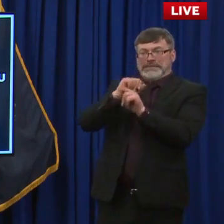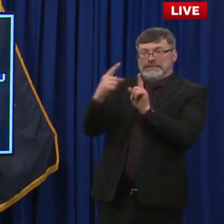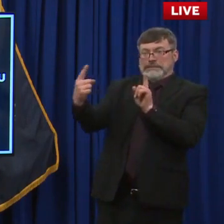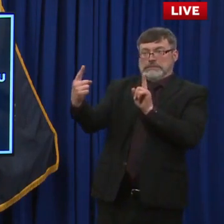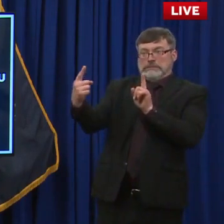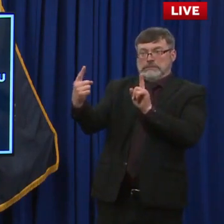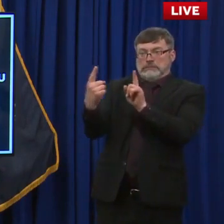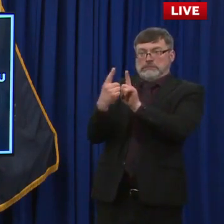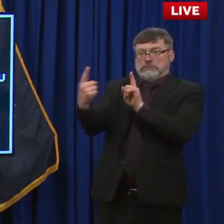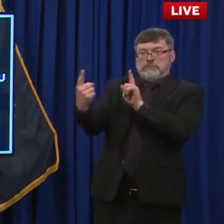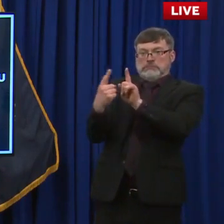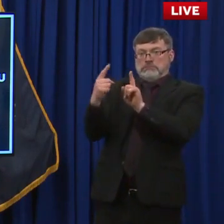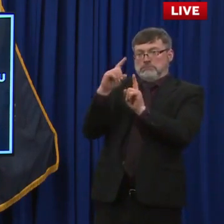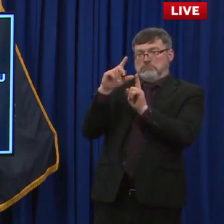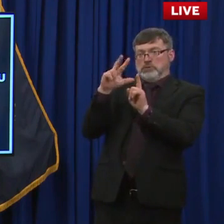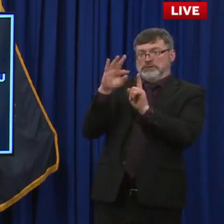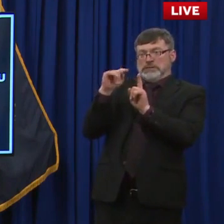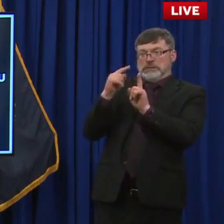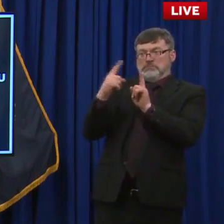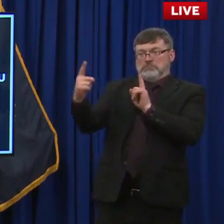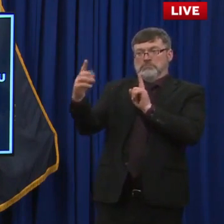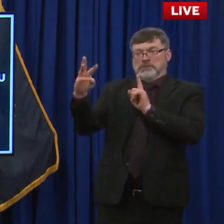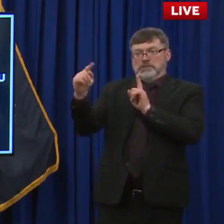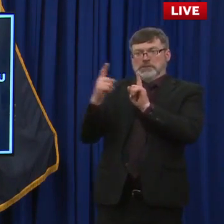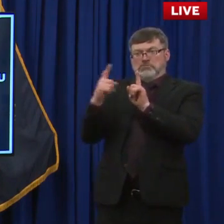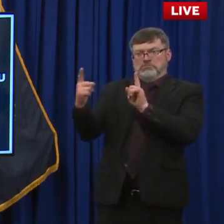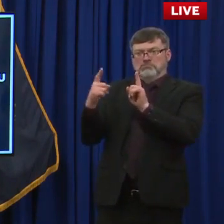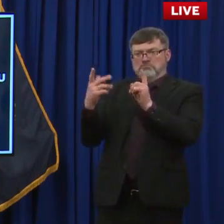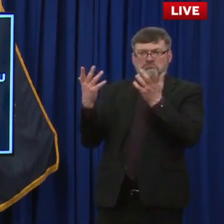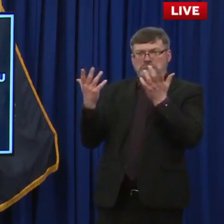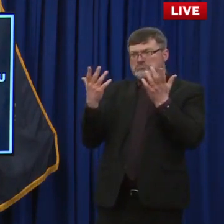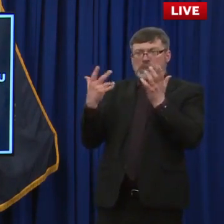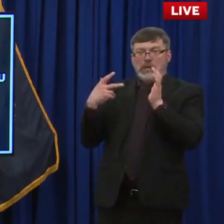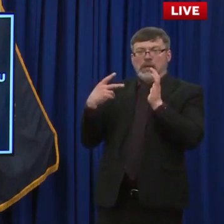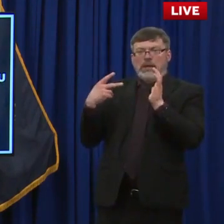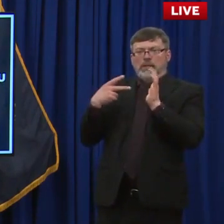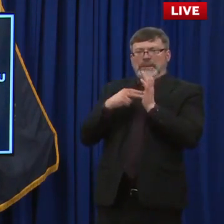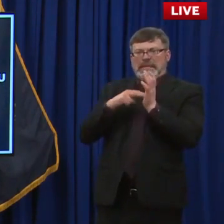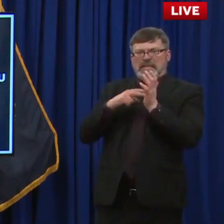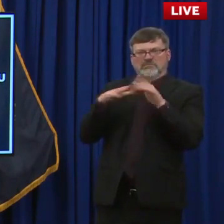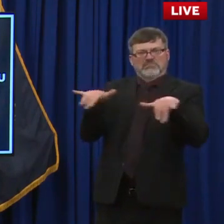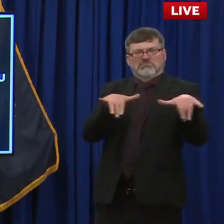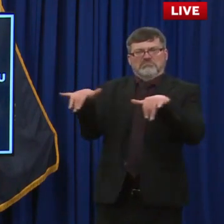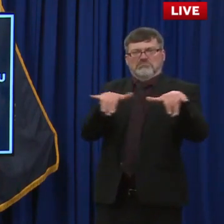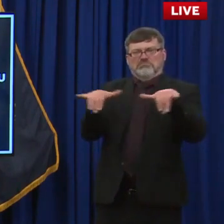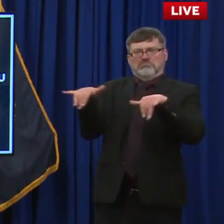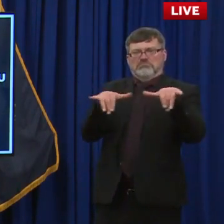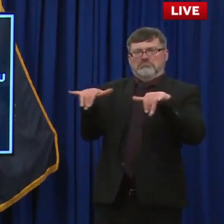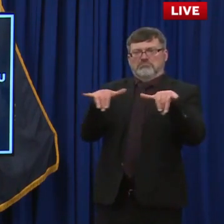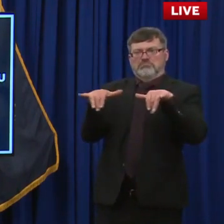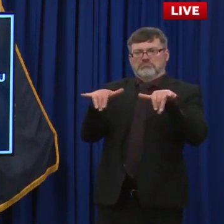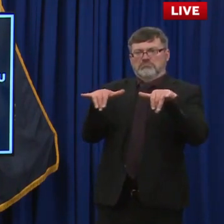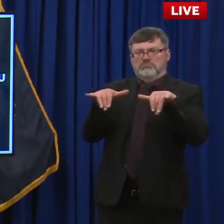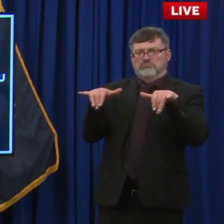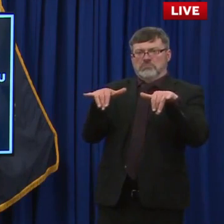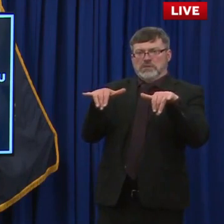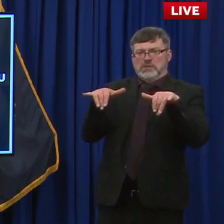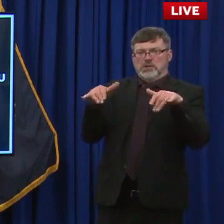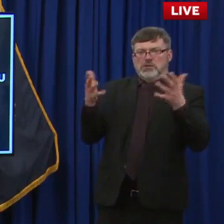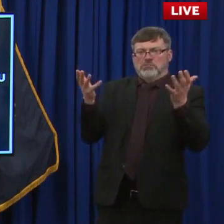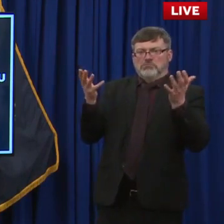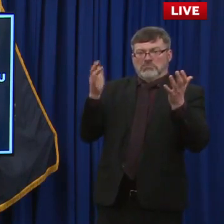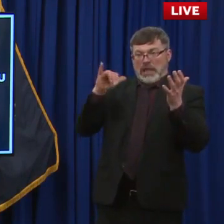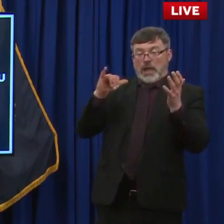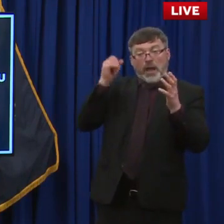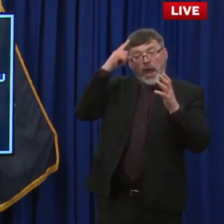just kind of hit on what this is, where the state falls on the three feet versus six feet, as well as talk about the quarantine